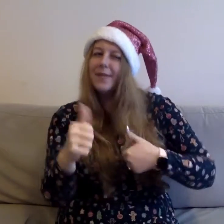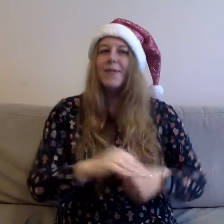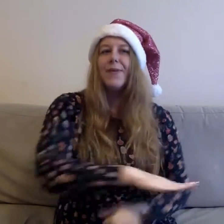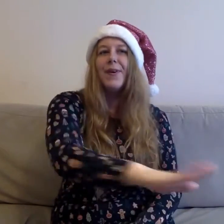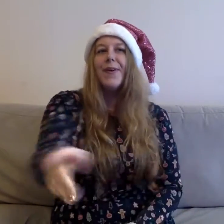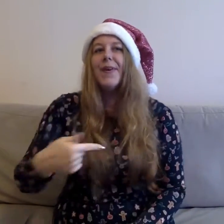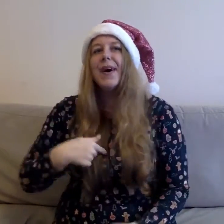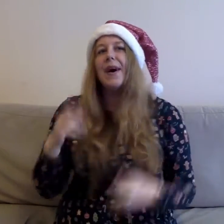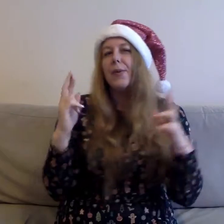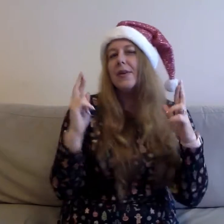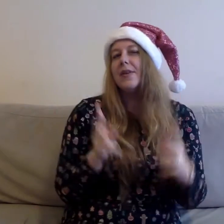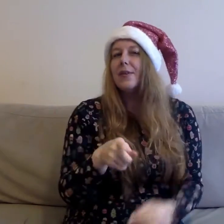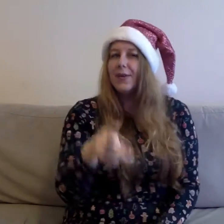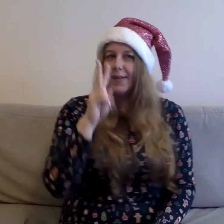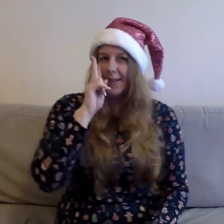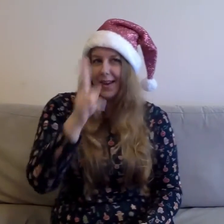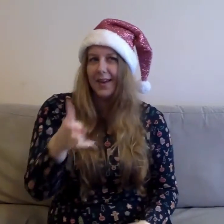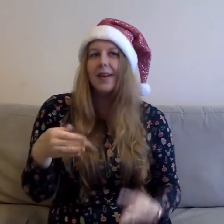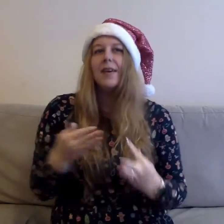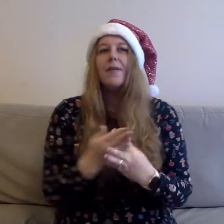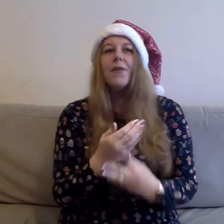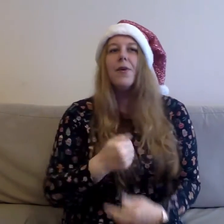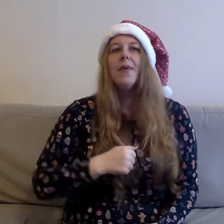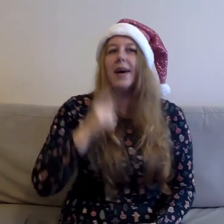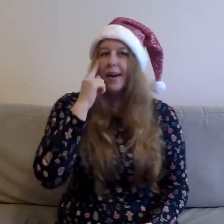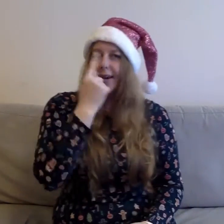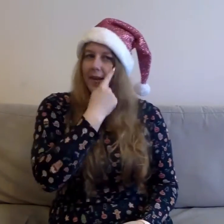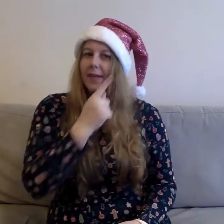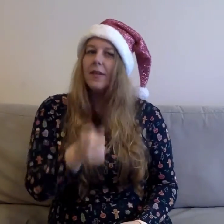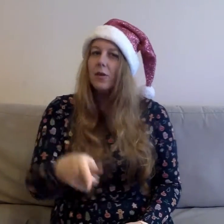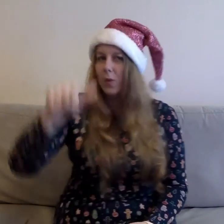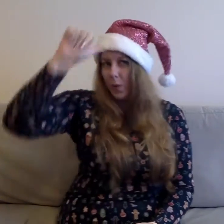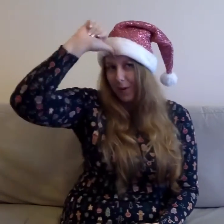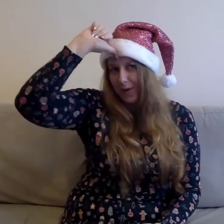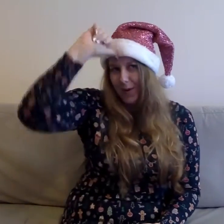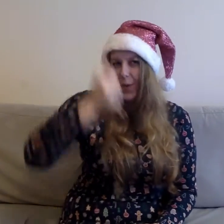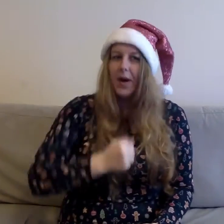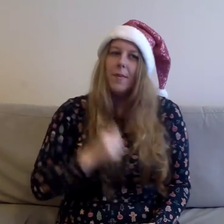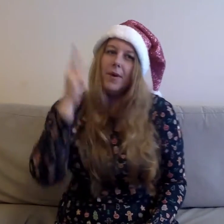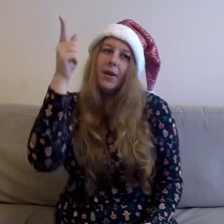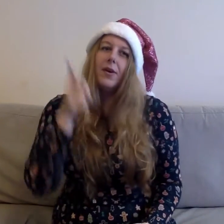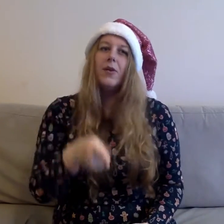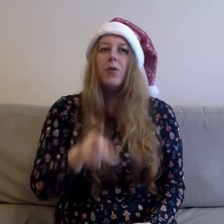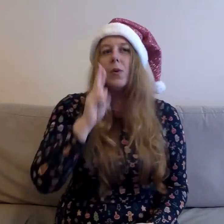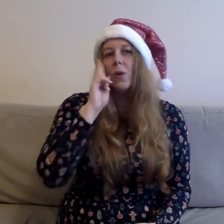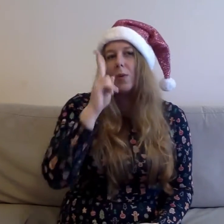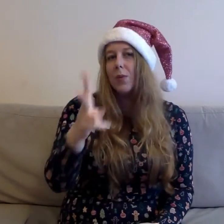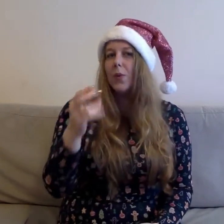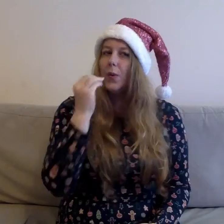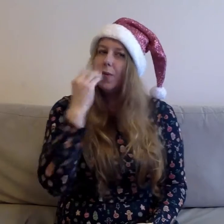of all I wish you could see it through my eyes then you would know My God you look beautiful